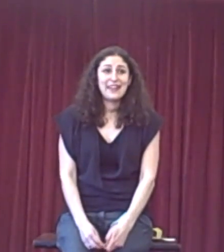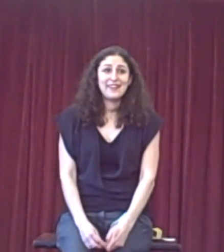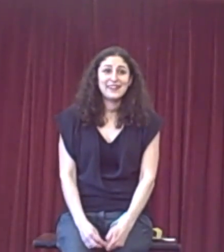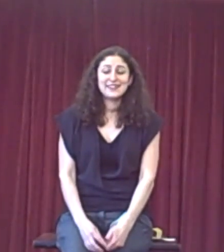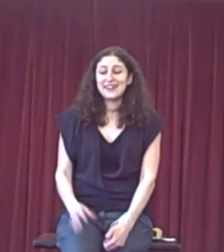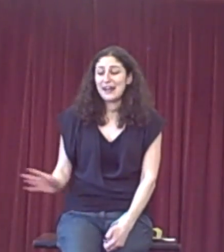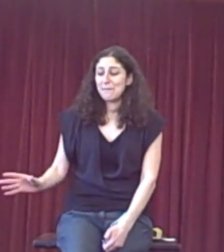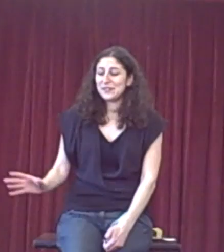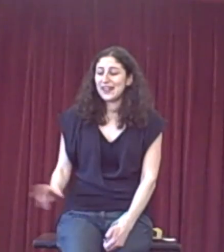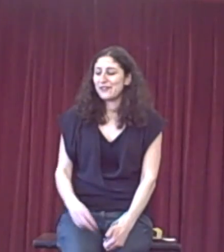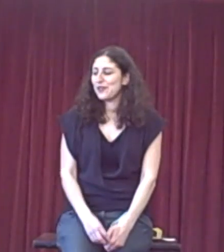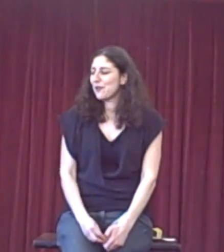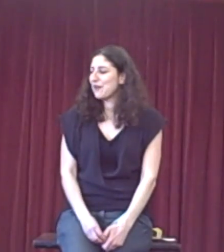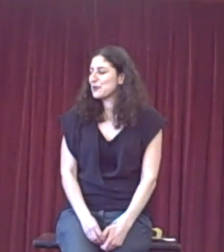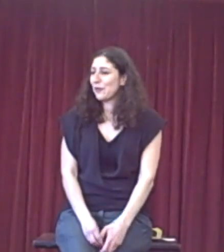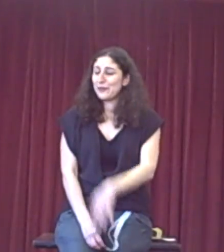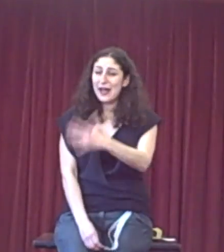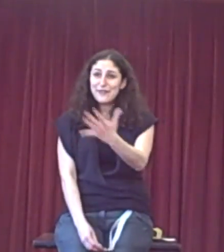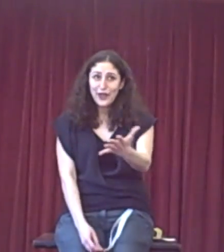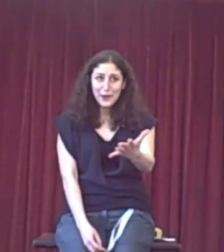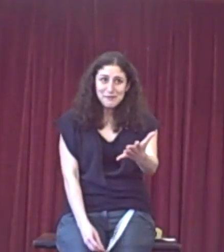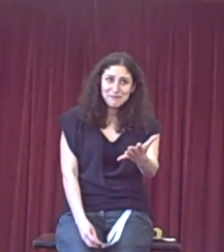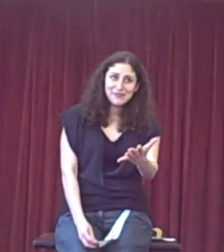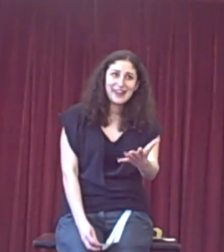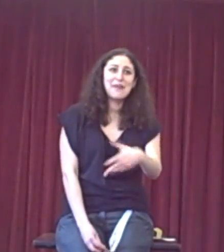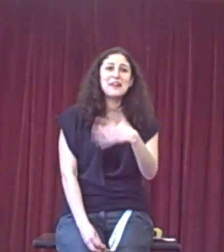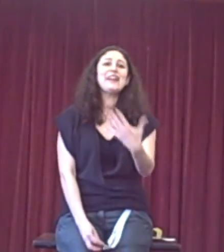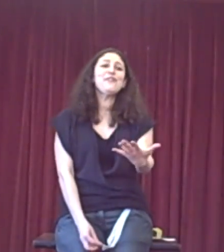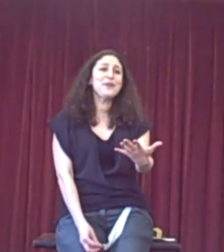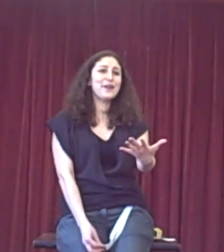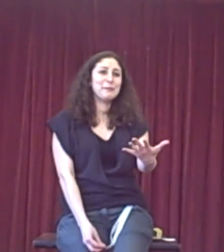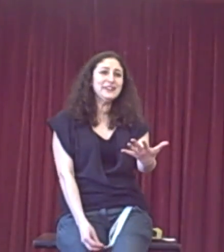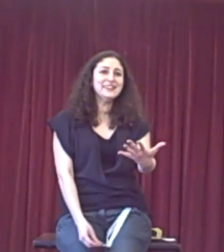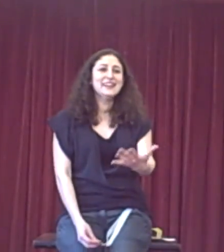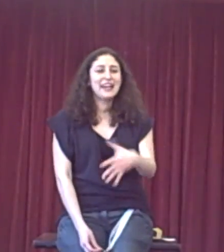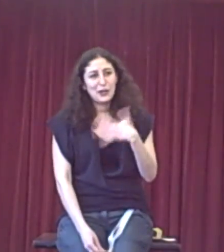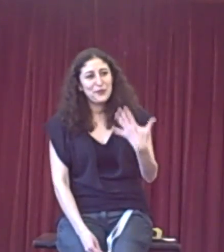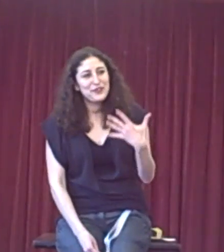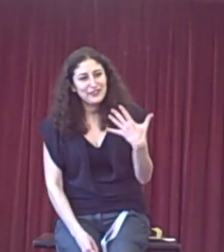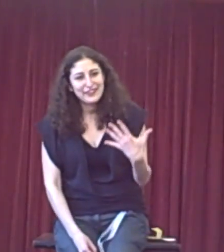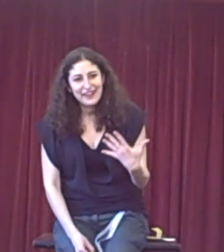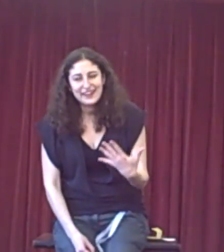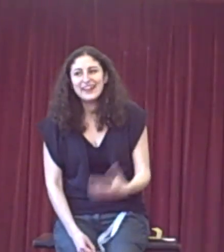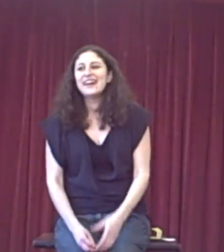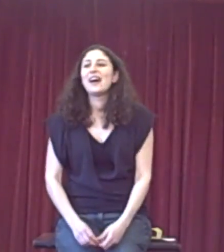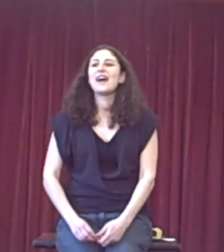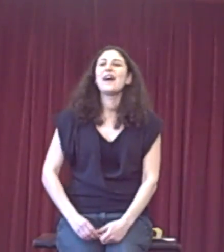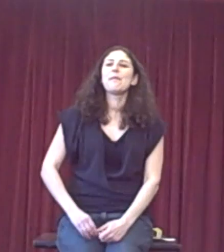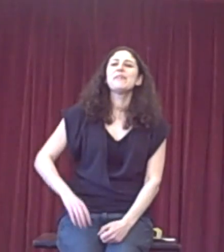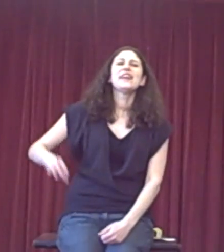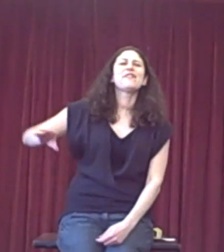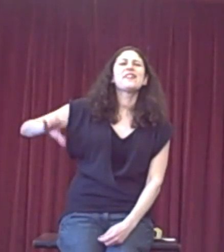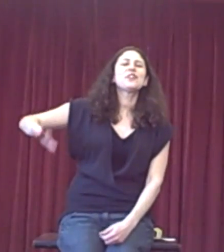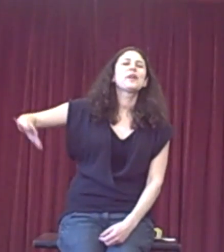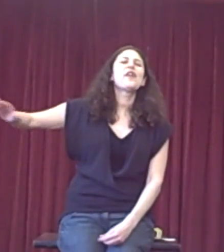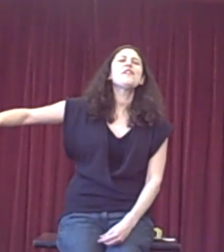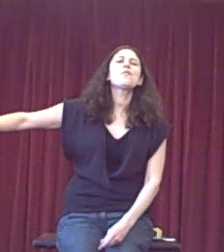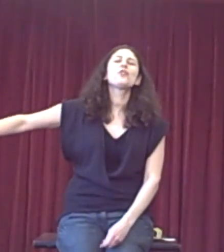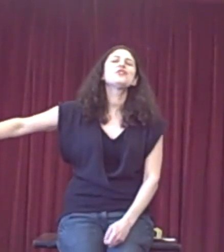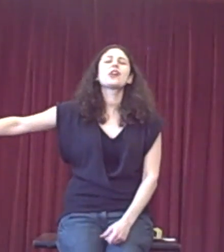give it your own chance. So, have a go. I'm going to give you an argument, and I want you to think about this one. don't even want you to